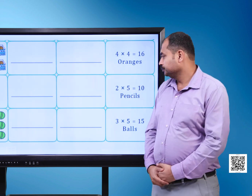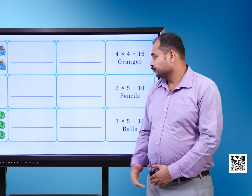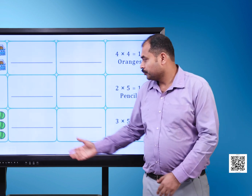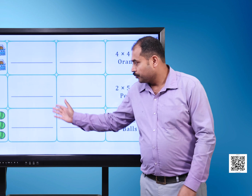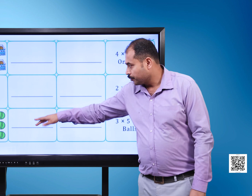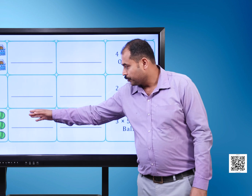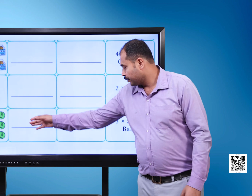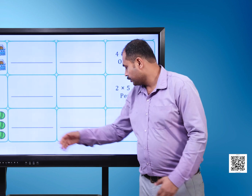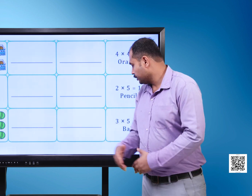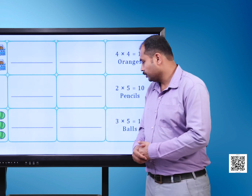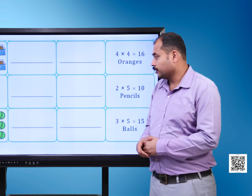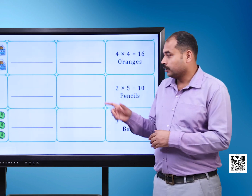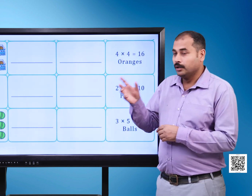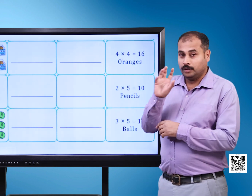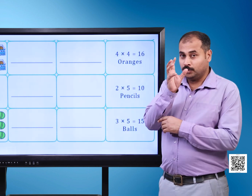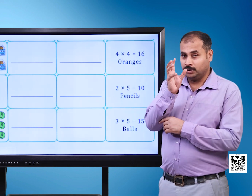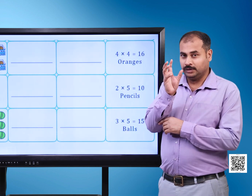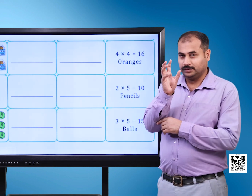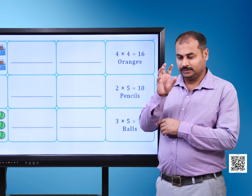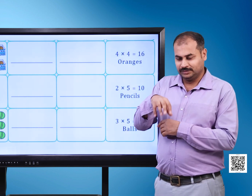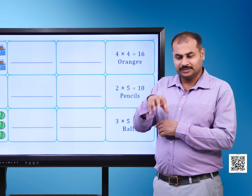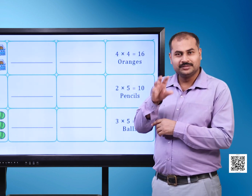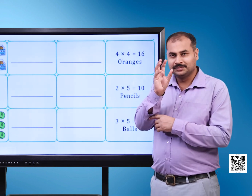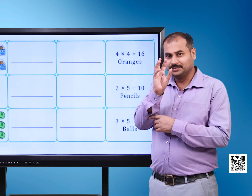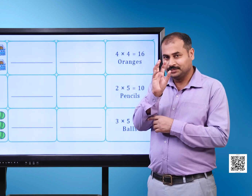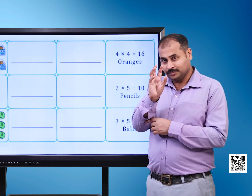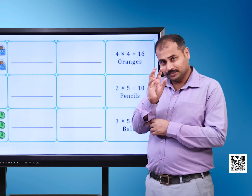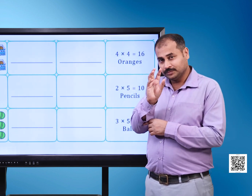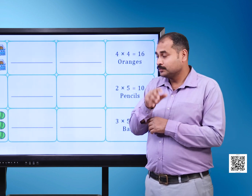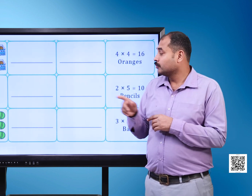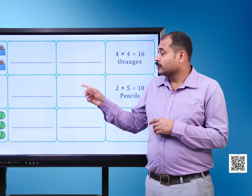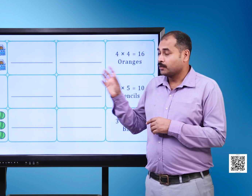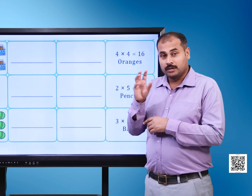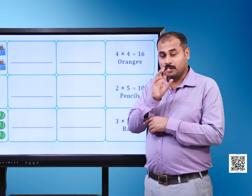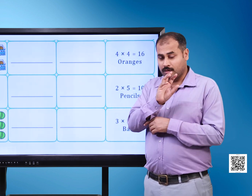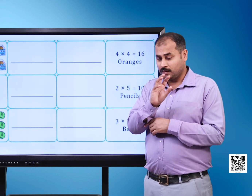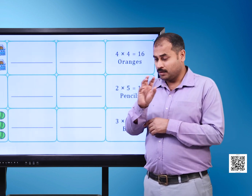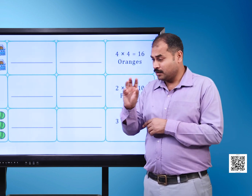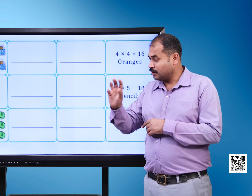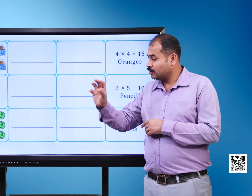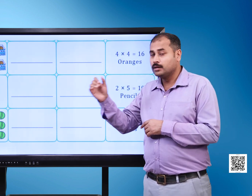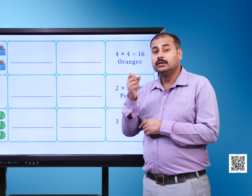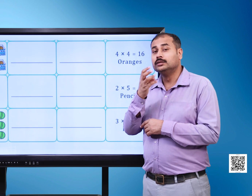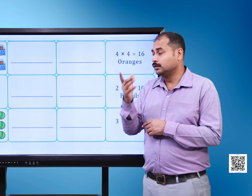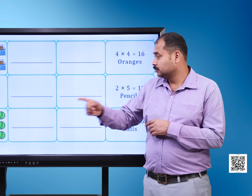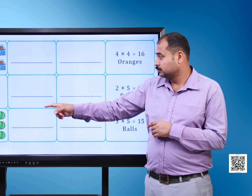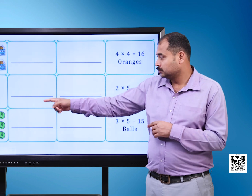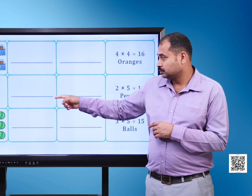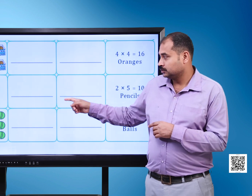We have a few rows of balls, blank space, blank space, 3 into 5 equals to